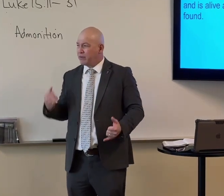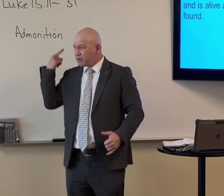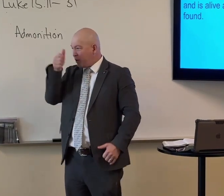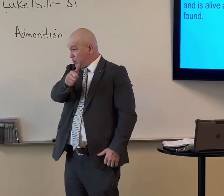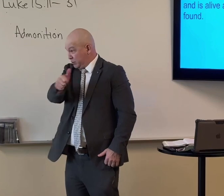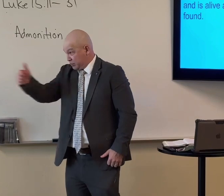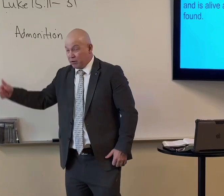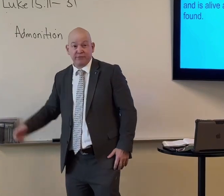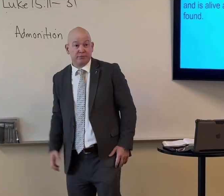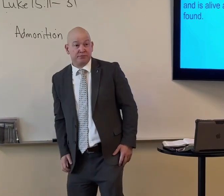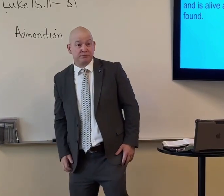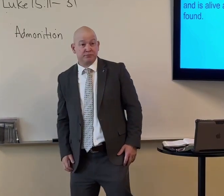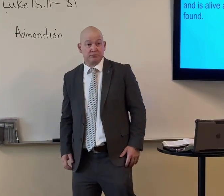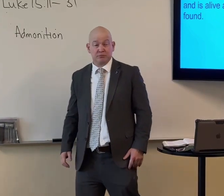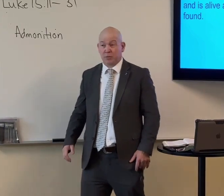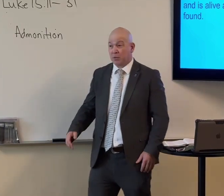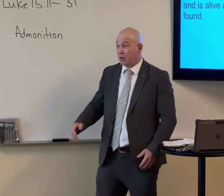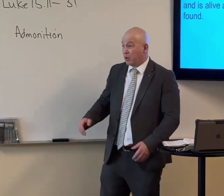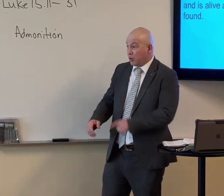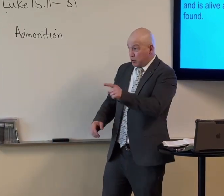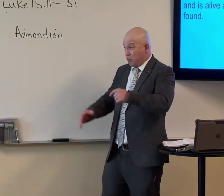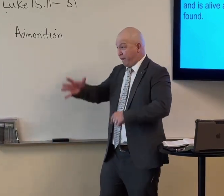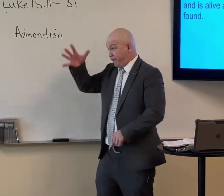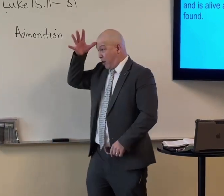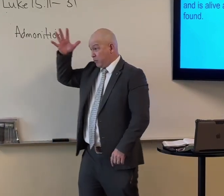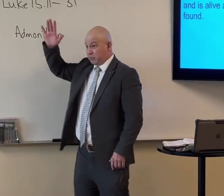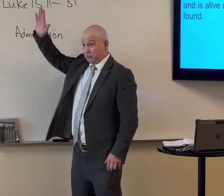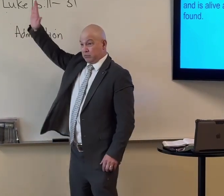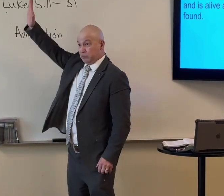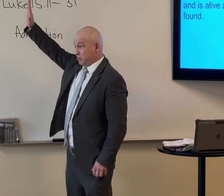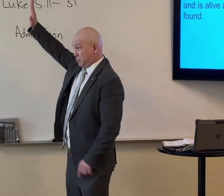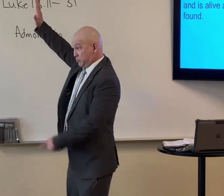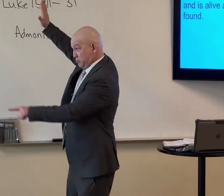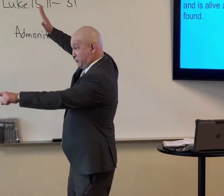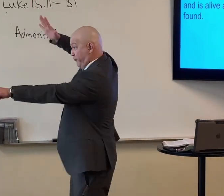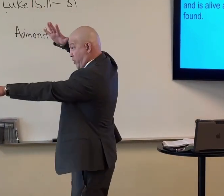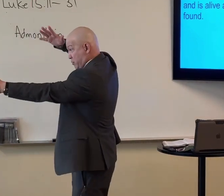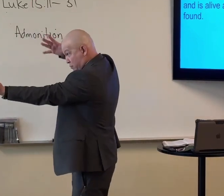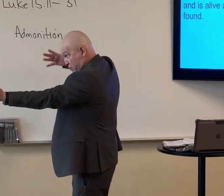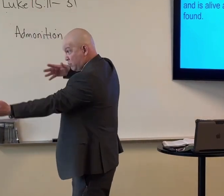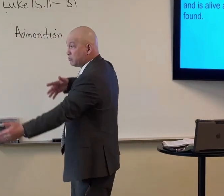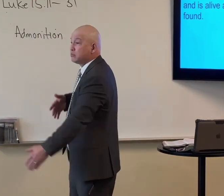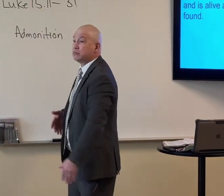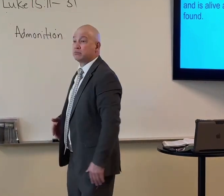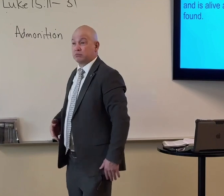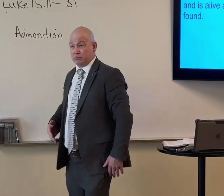As it's all quiet now. Think about yourself. Your situation. Are you yourself a father?